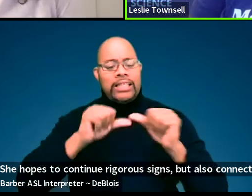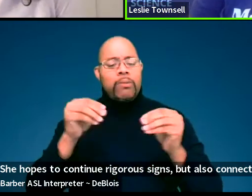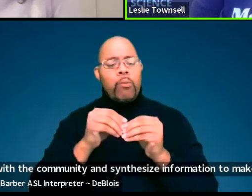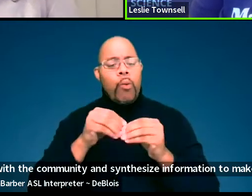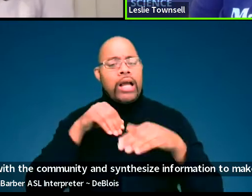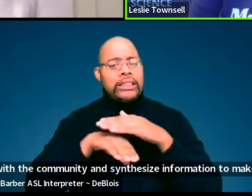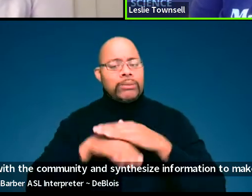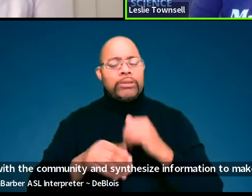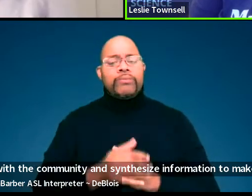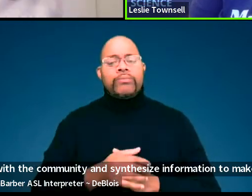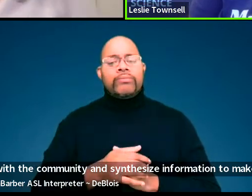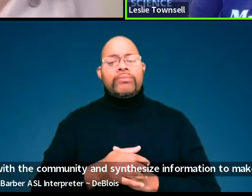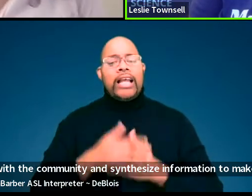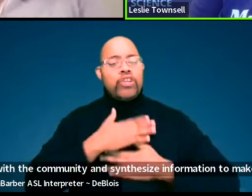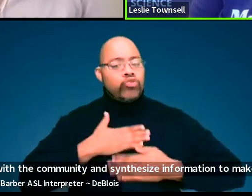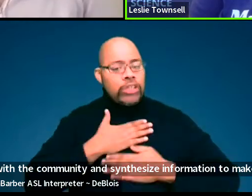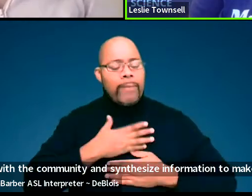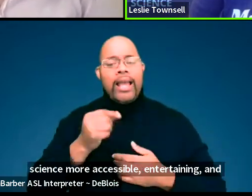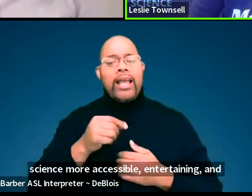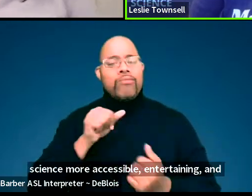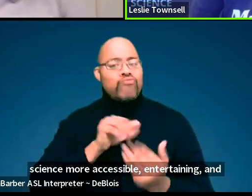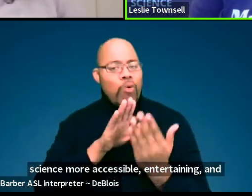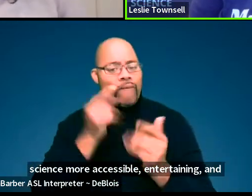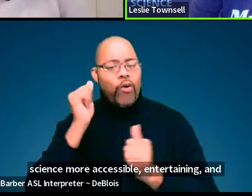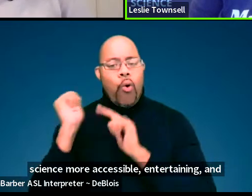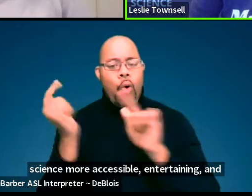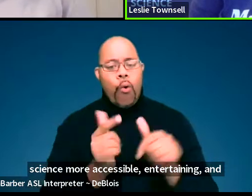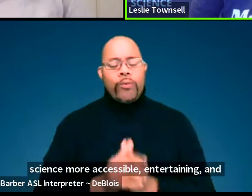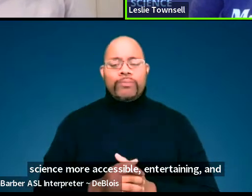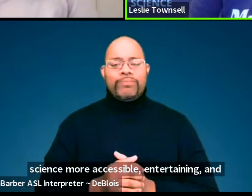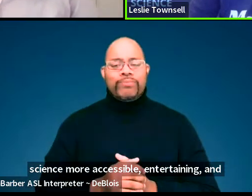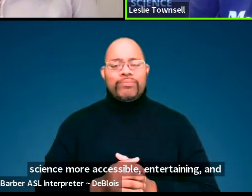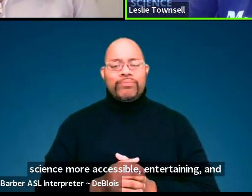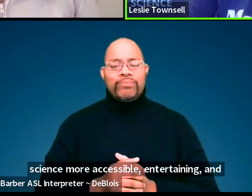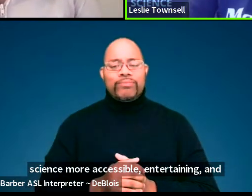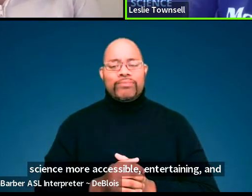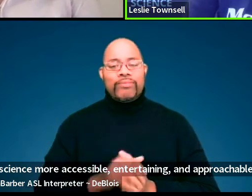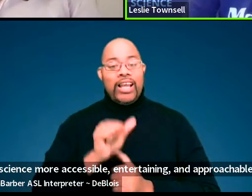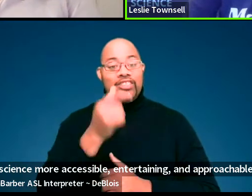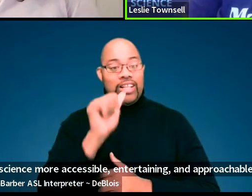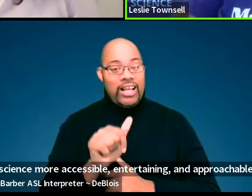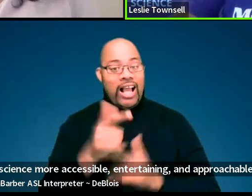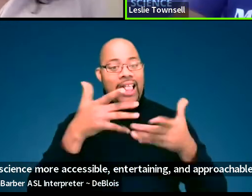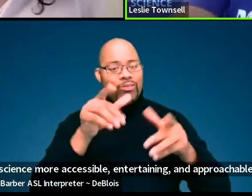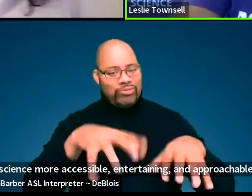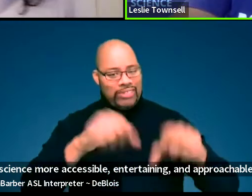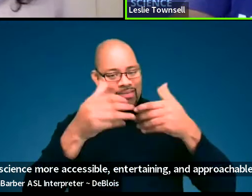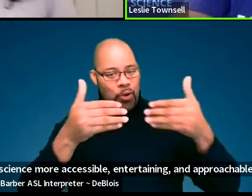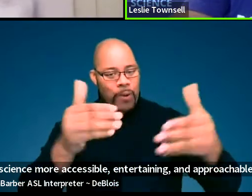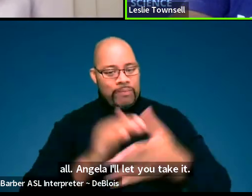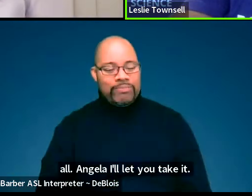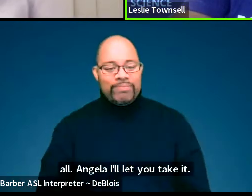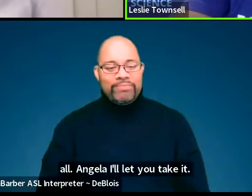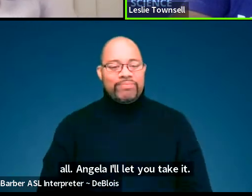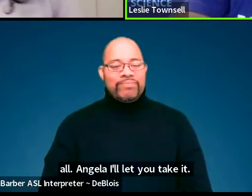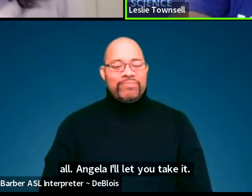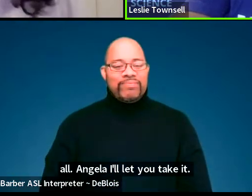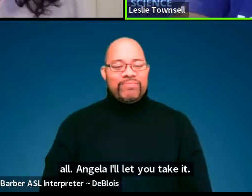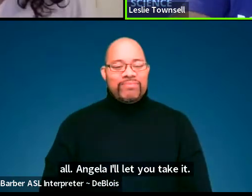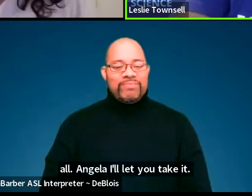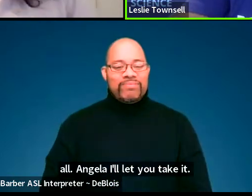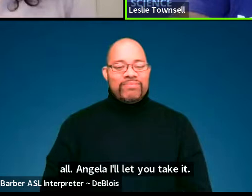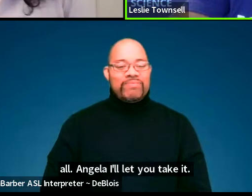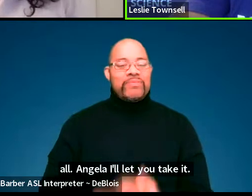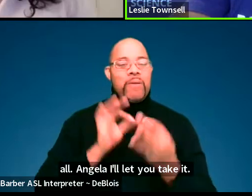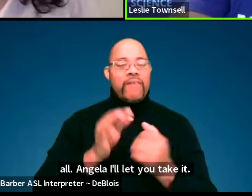accessible, entertaining, and approachable for all. Angela, I'll let you take it away. Okay,